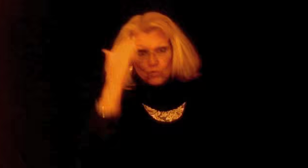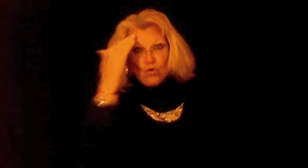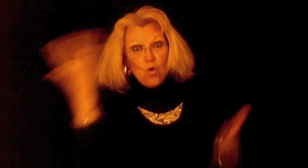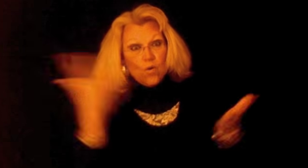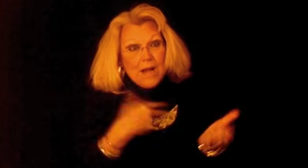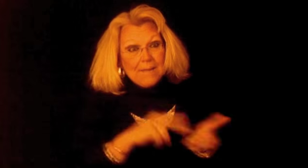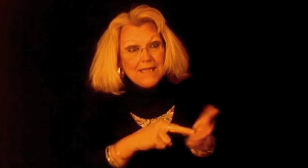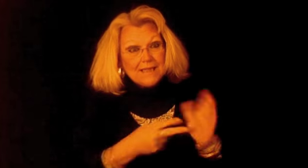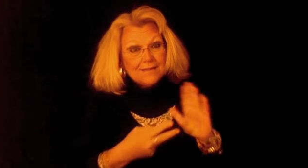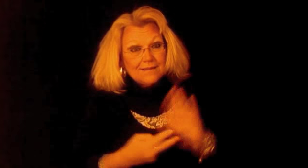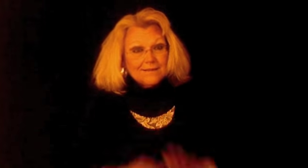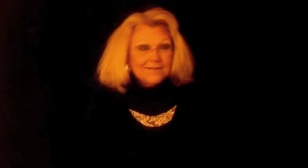you know what I mean?